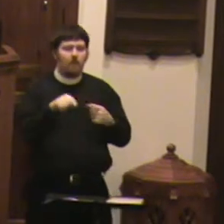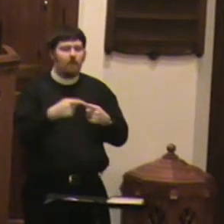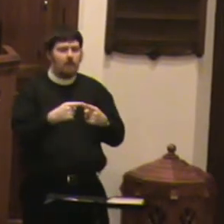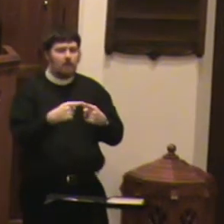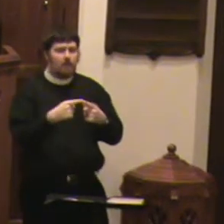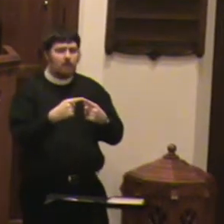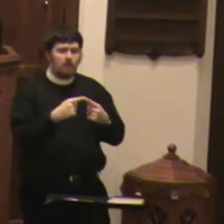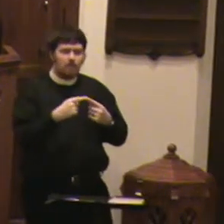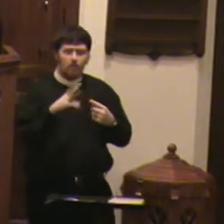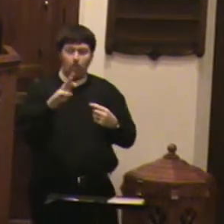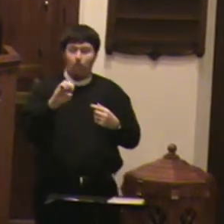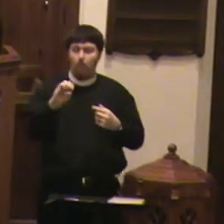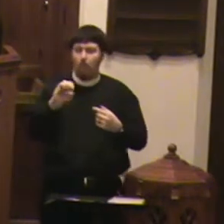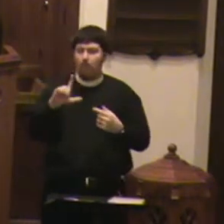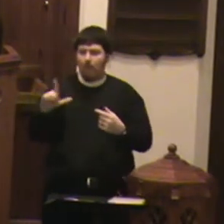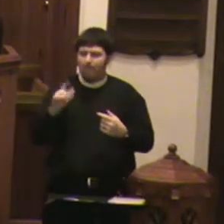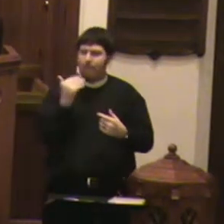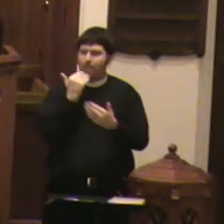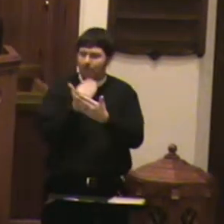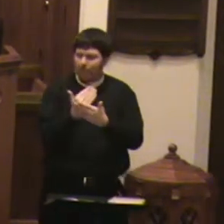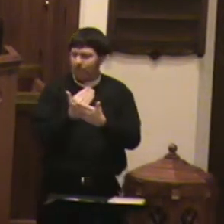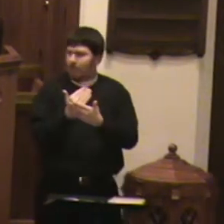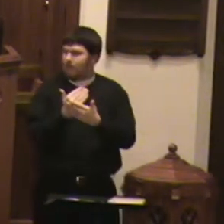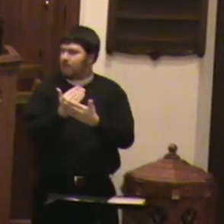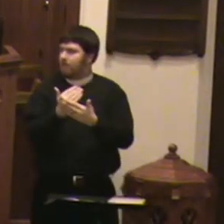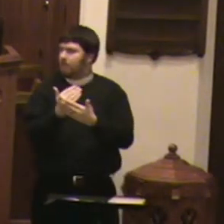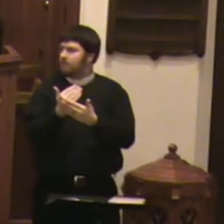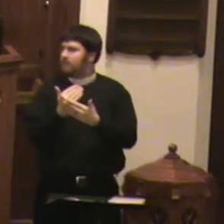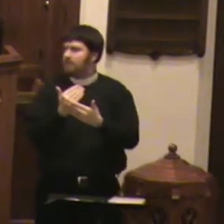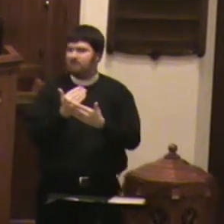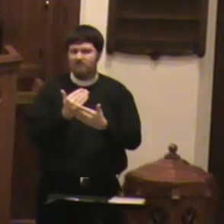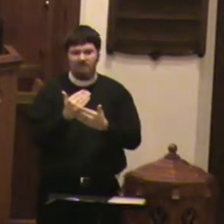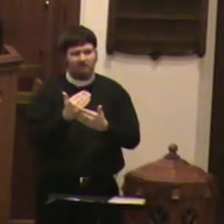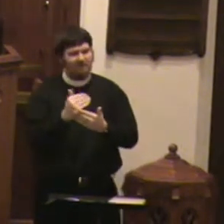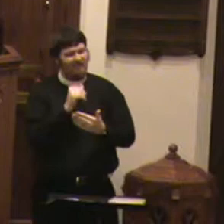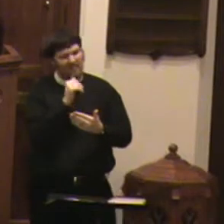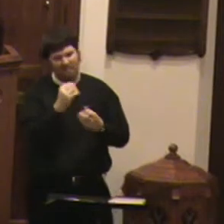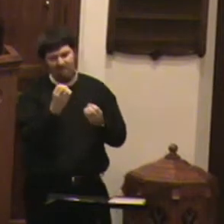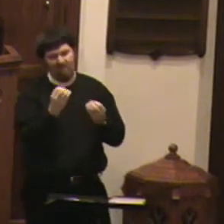So, really, there isn't much peace to be had today.